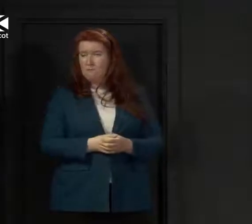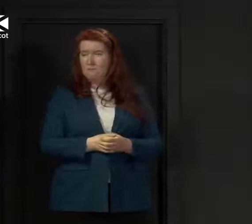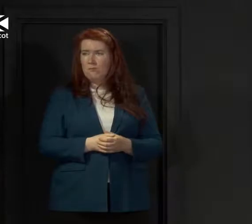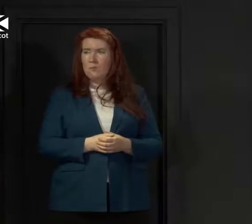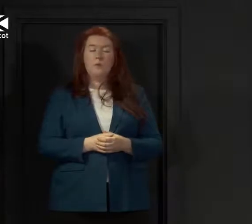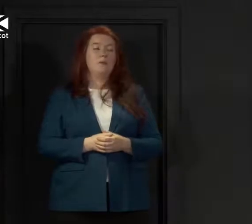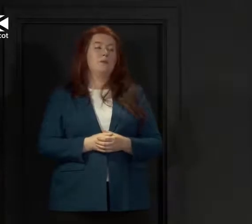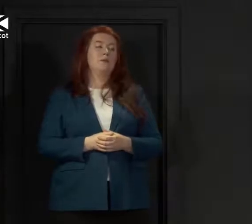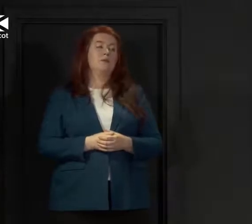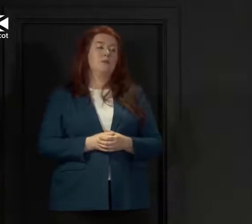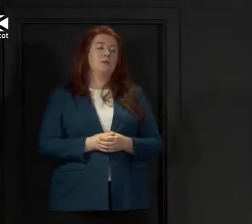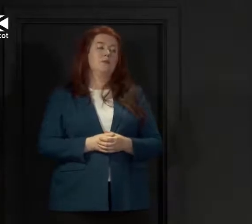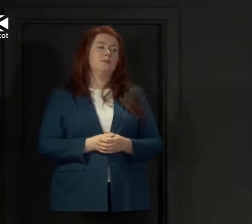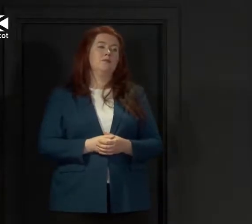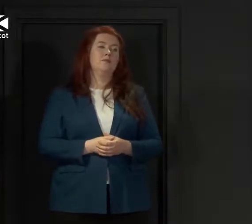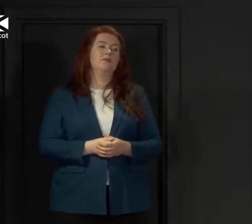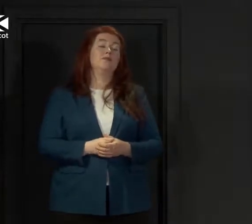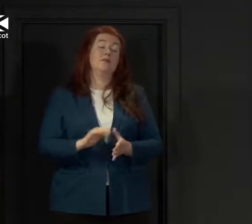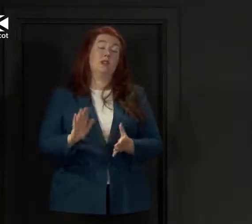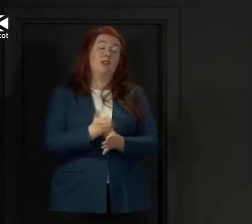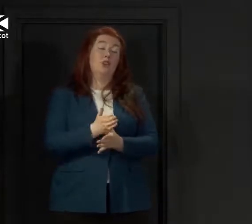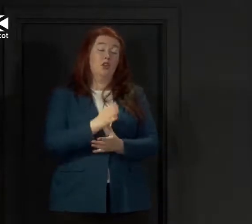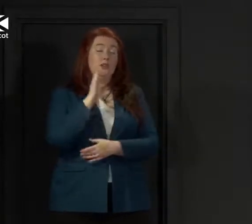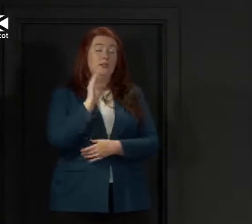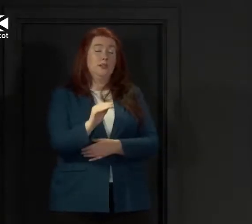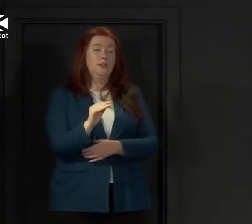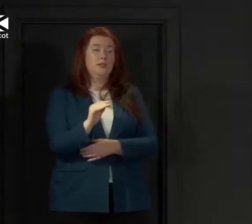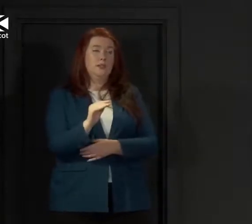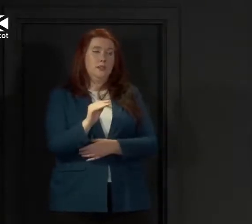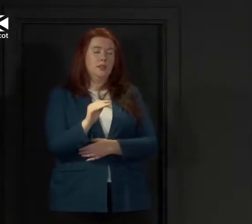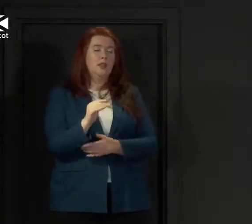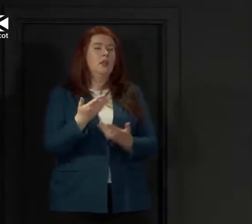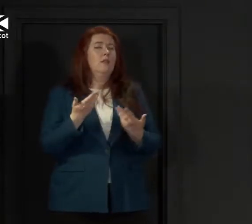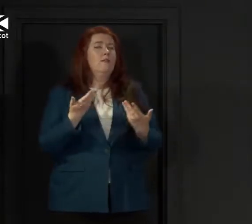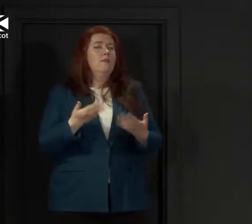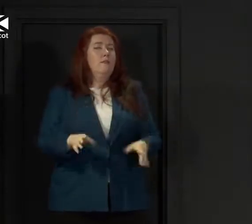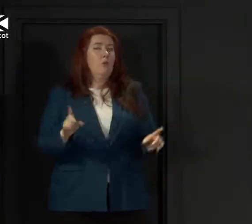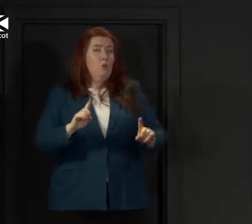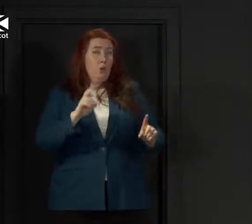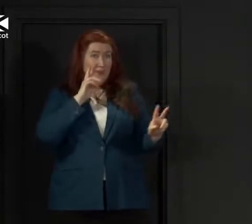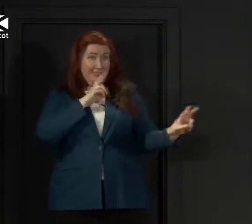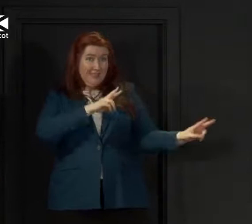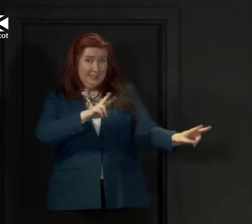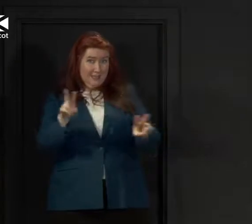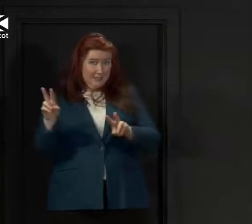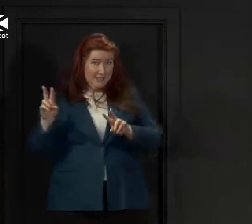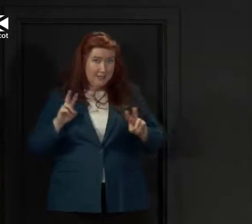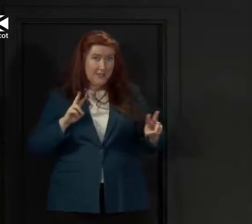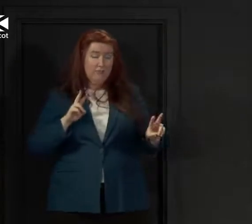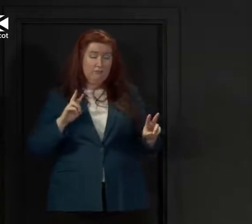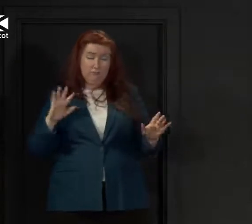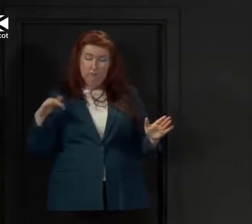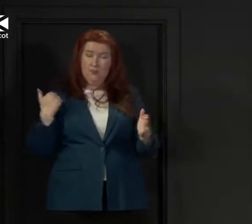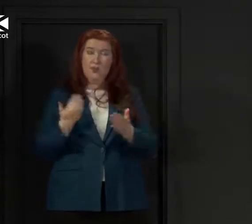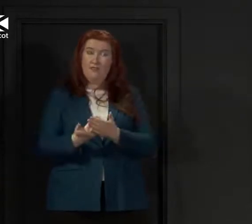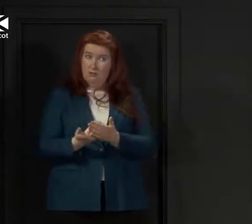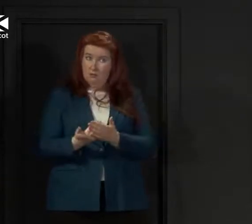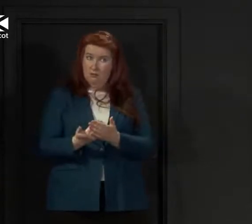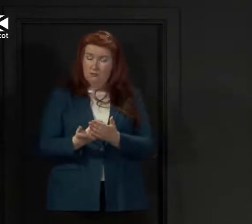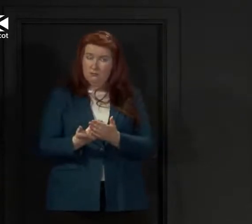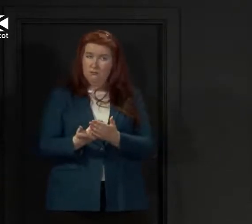So the first thing I need to say is that from what we have seen so far and we will have